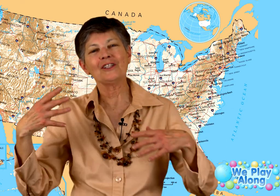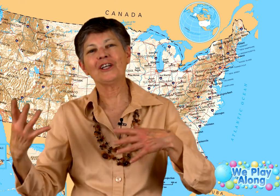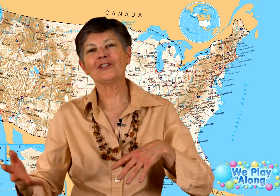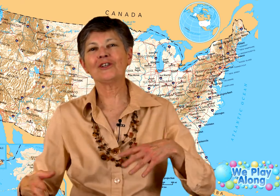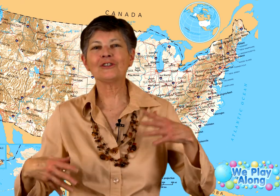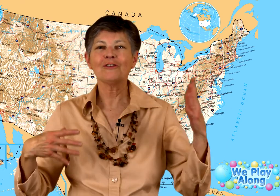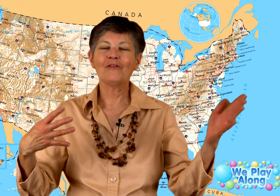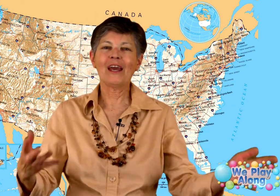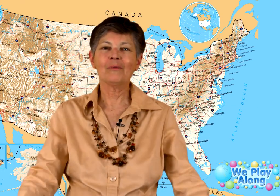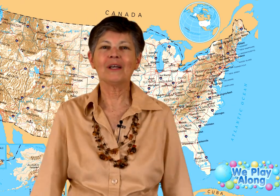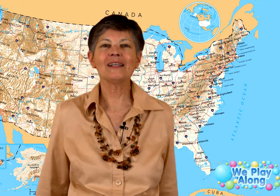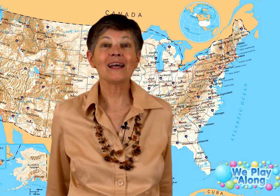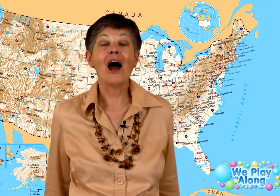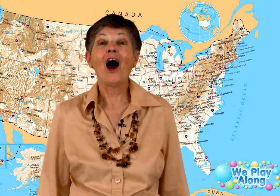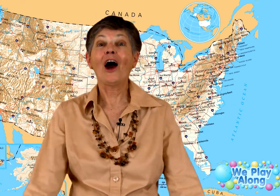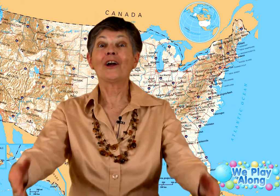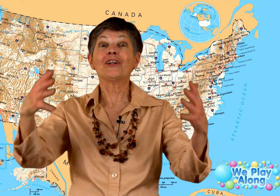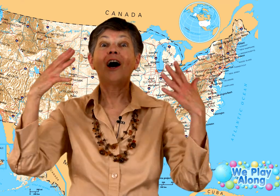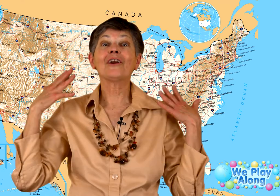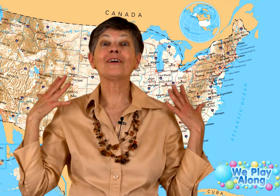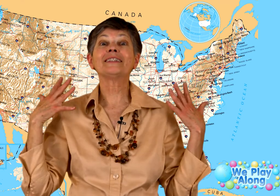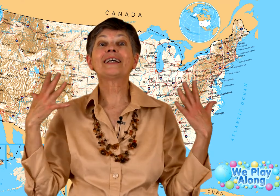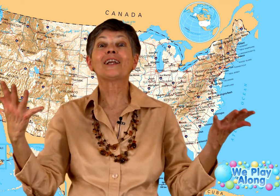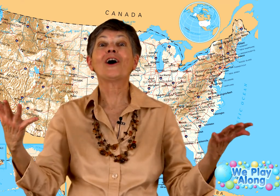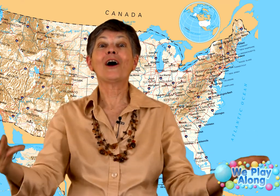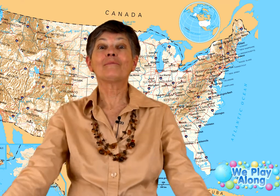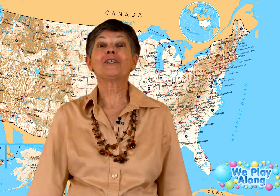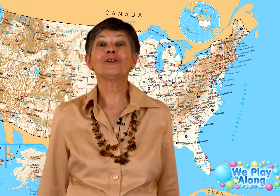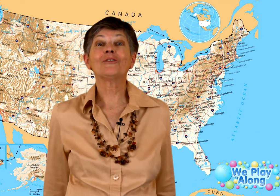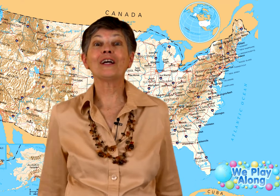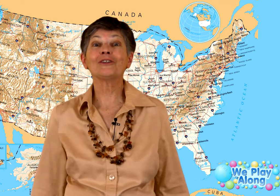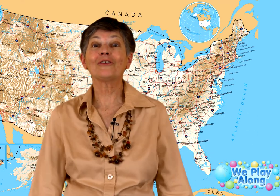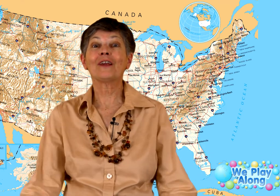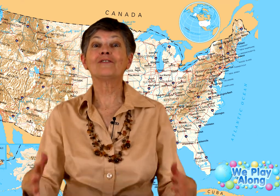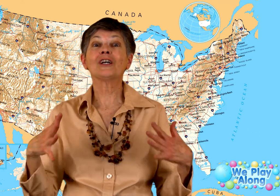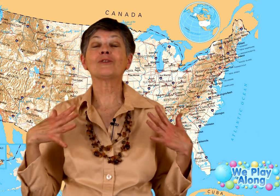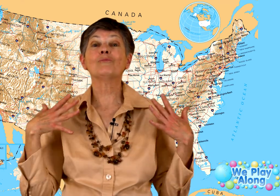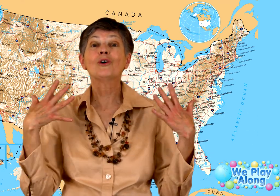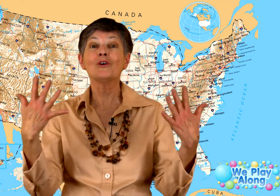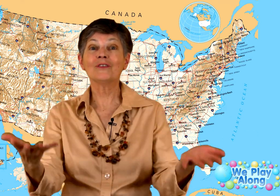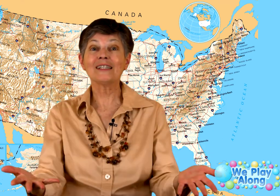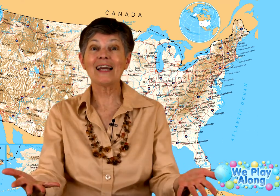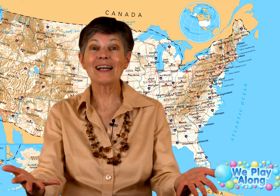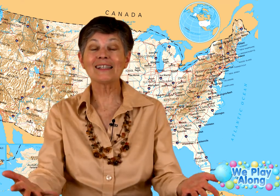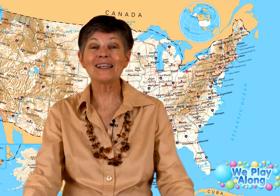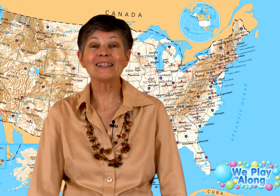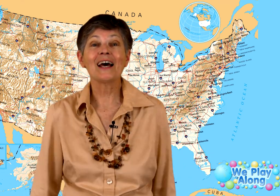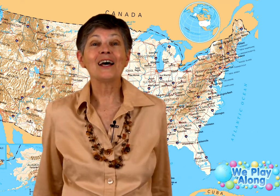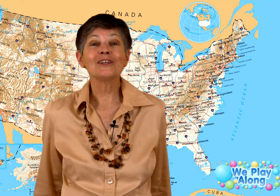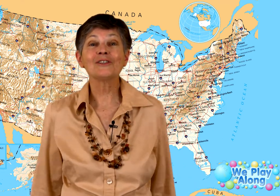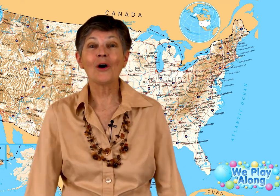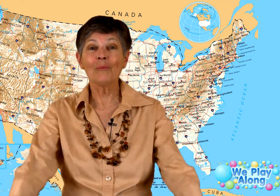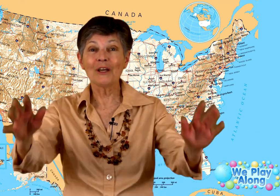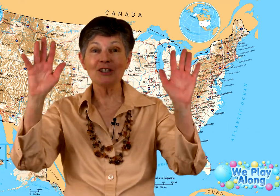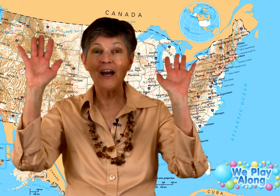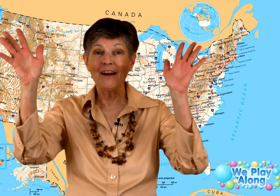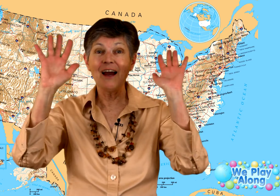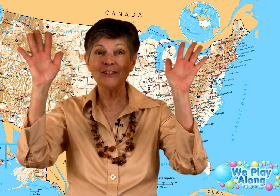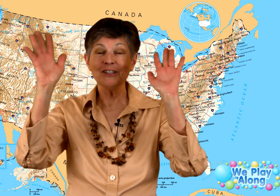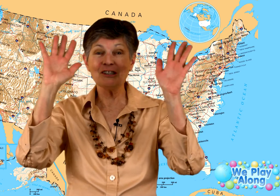the teachers, the families, our daughter and son-in-law And my two grandchildren that have just moved to Texas So big shout out to you